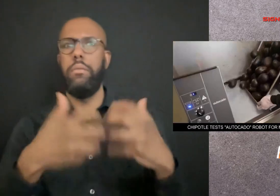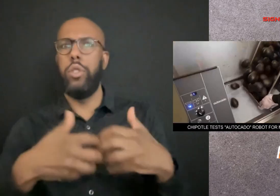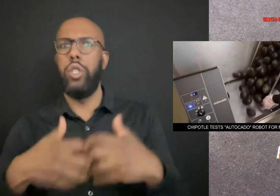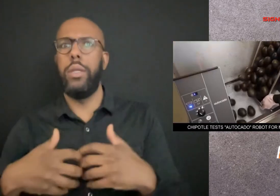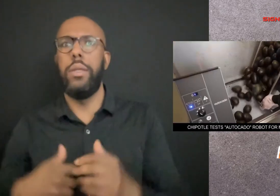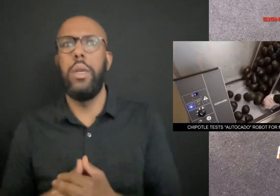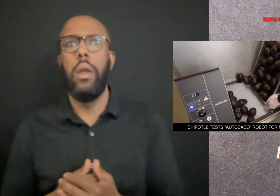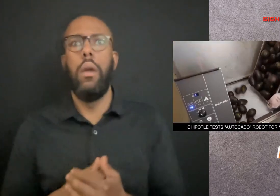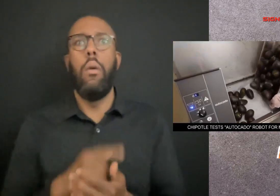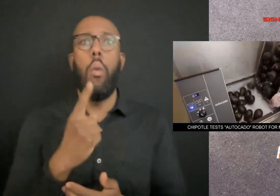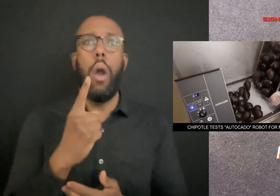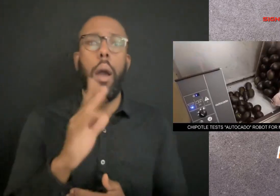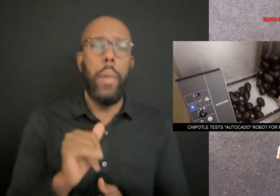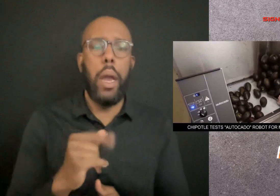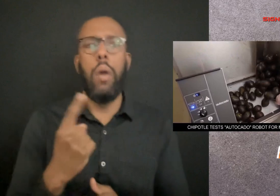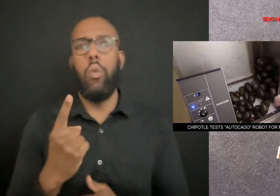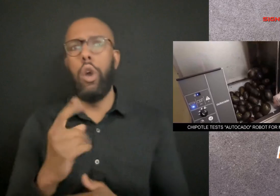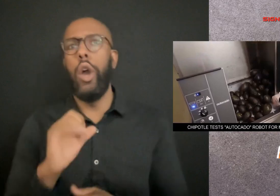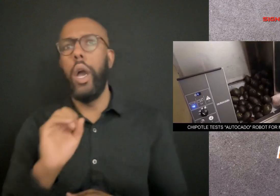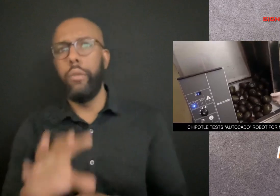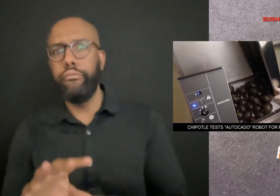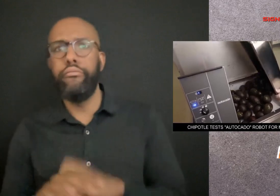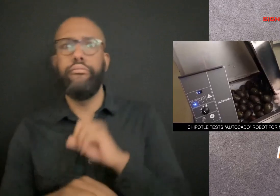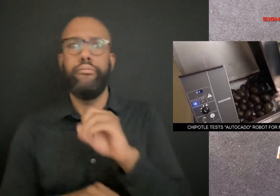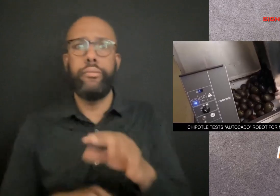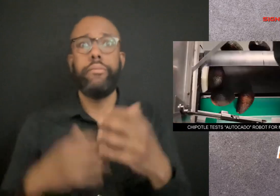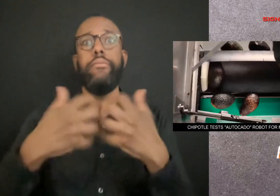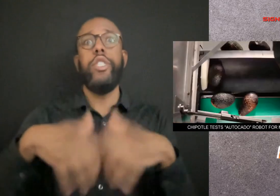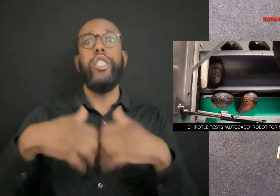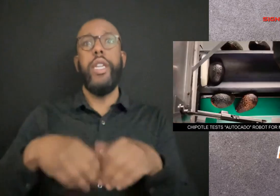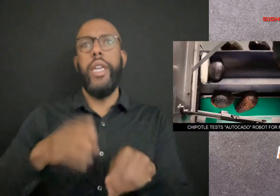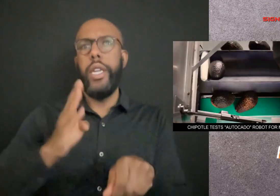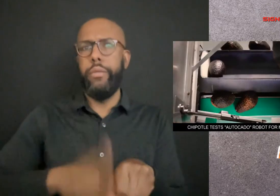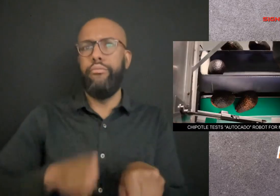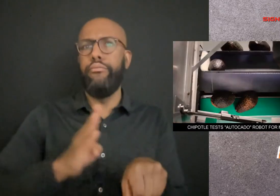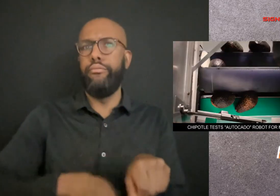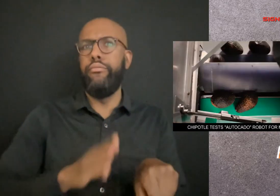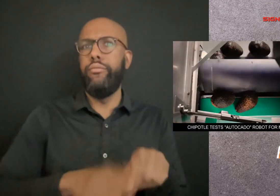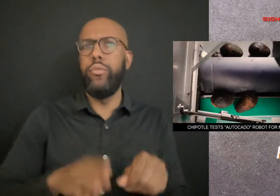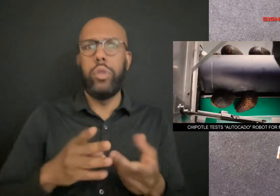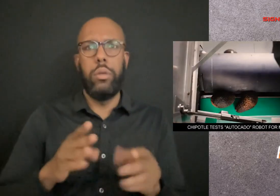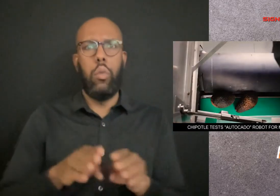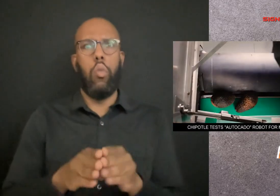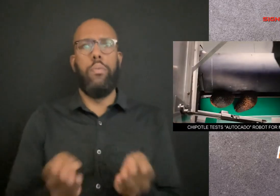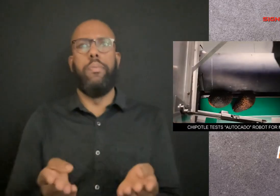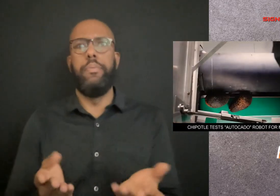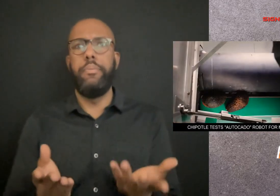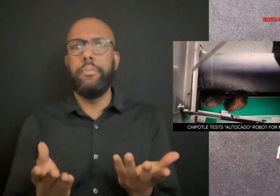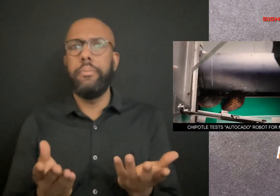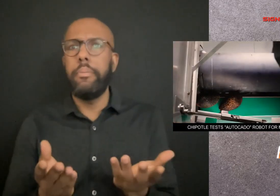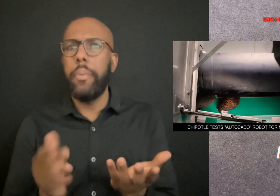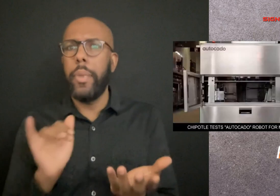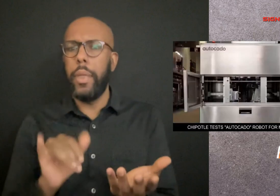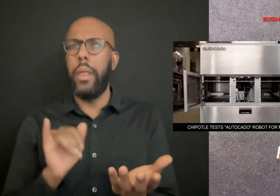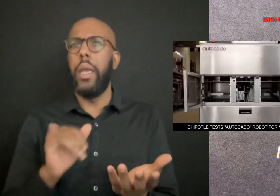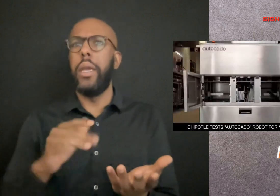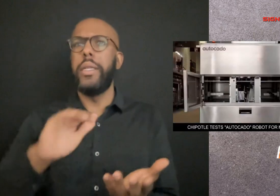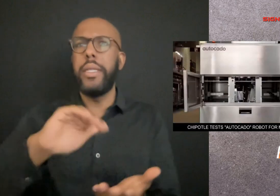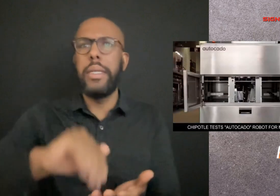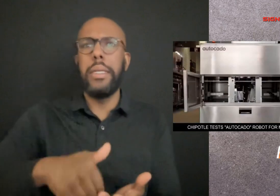One by one, the machine slices the fruit open, takes off the skin, removes the core, and